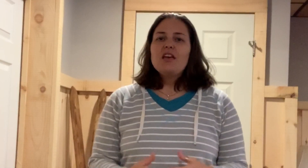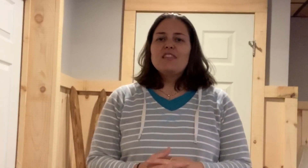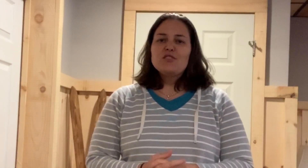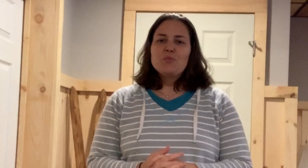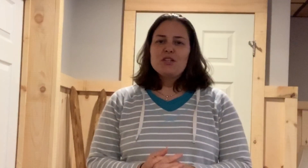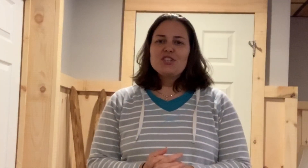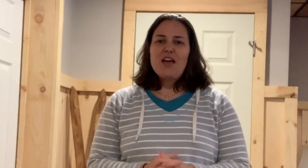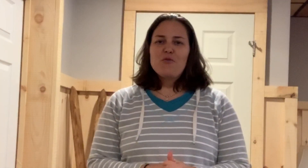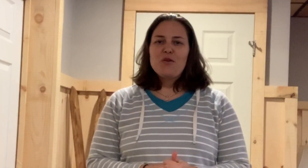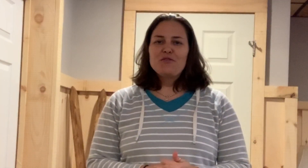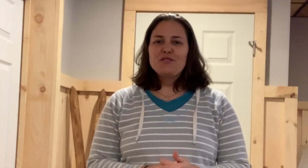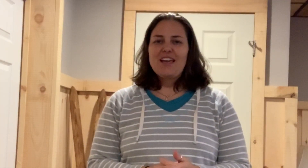Thanks so much and have a wonderful day.